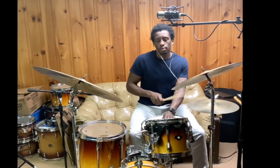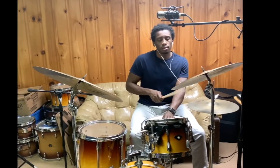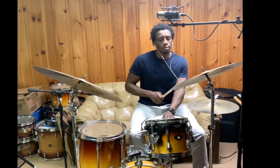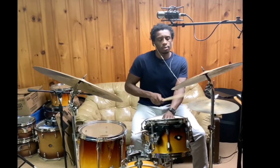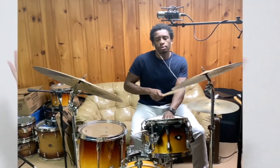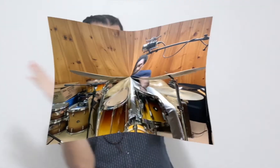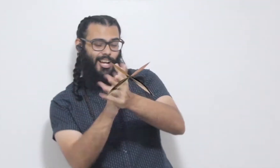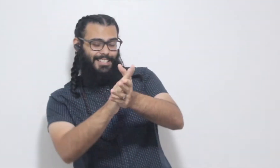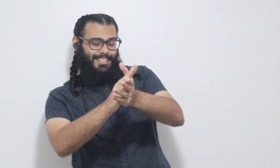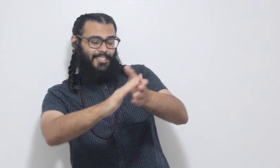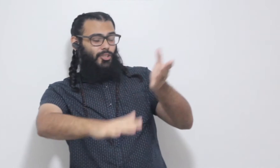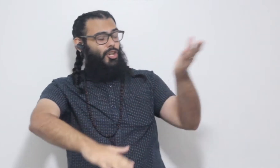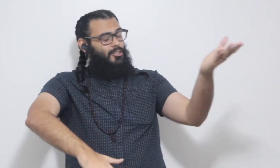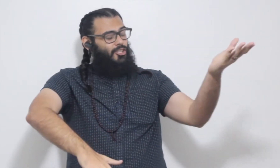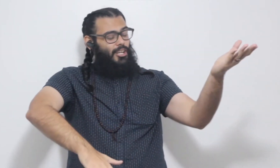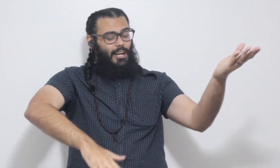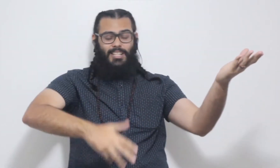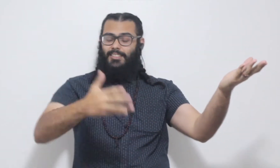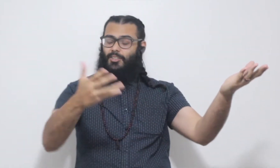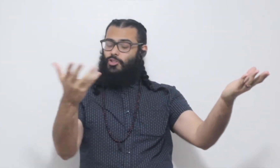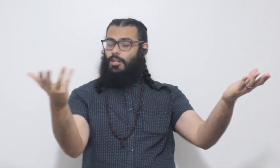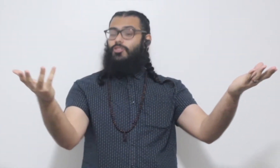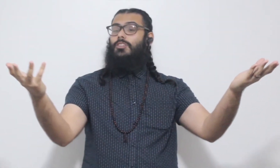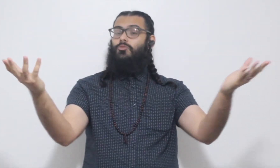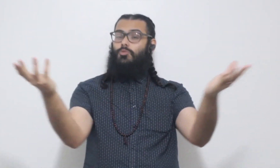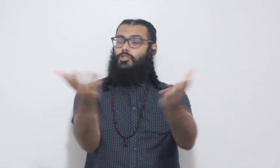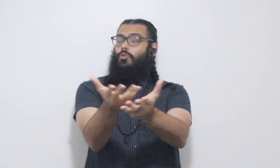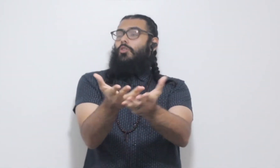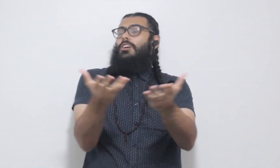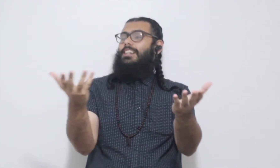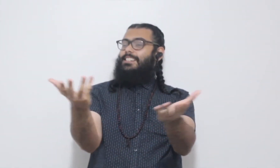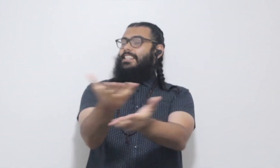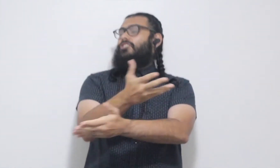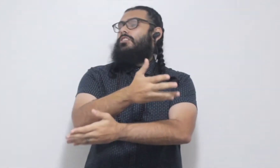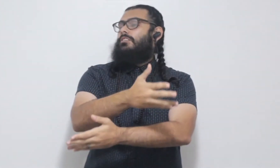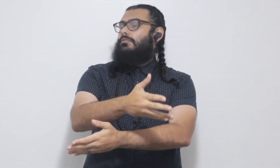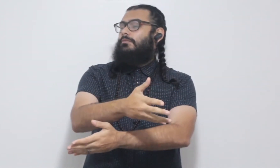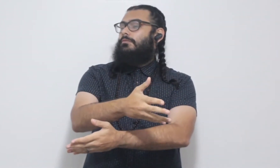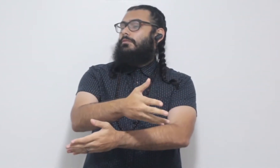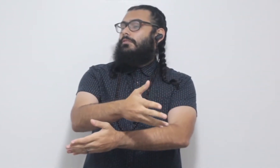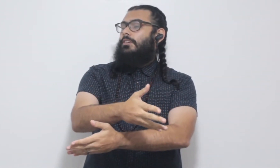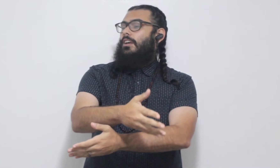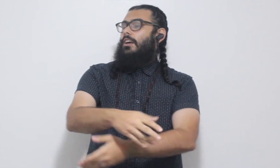doors of businesses shut That the church outside the churches restore session